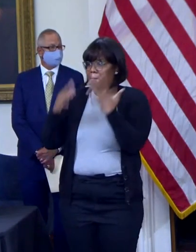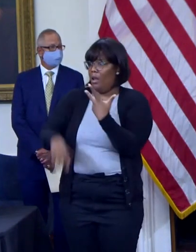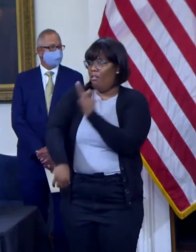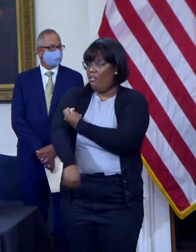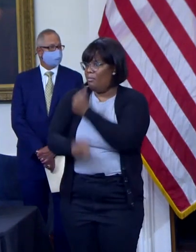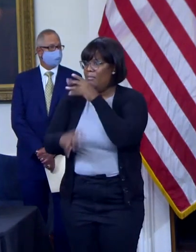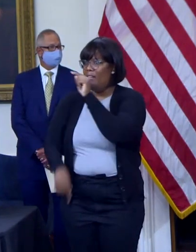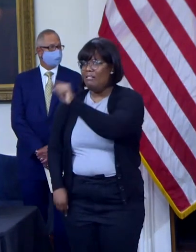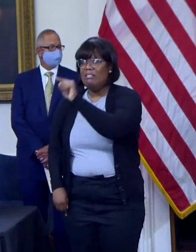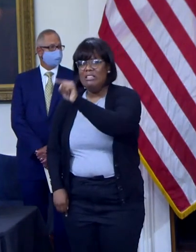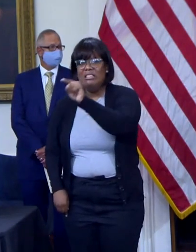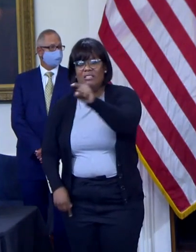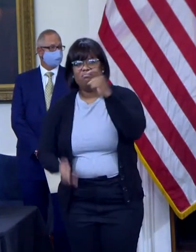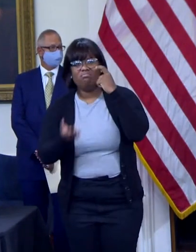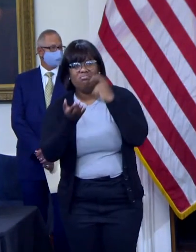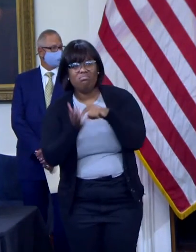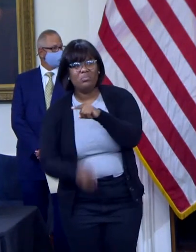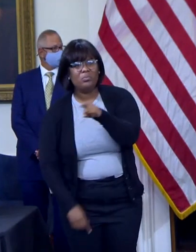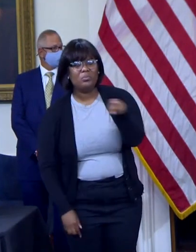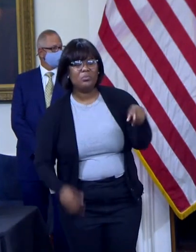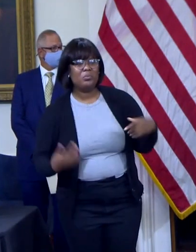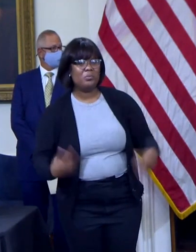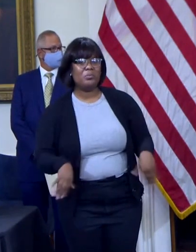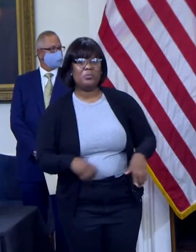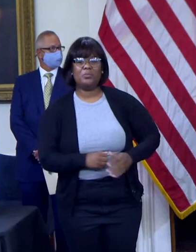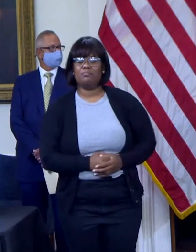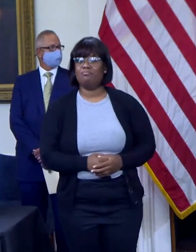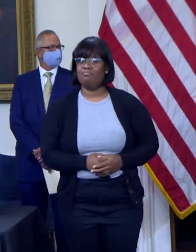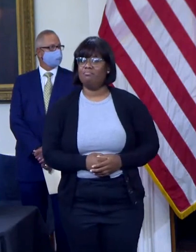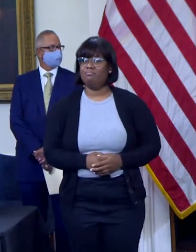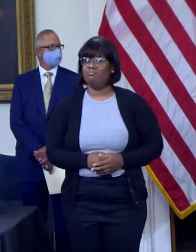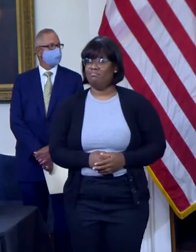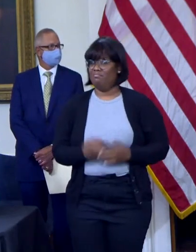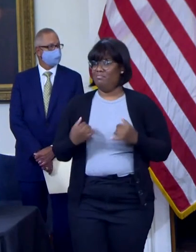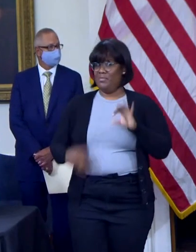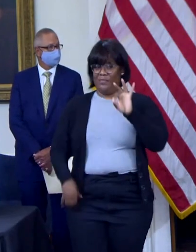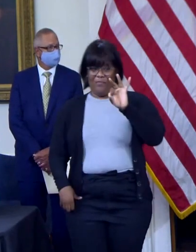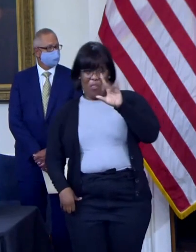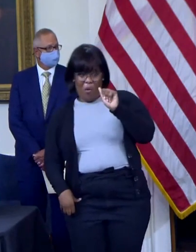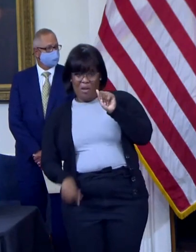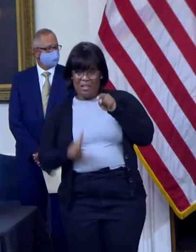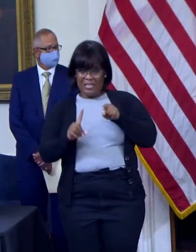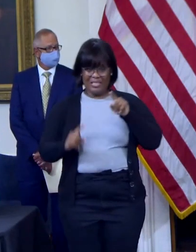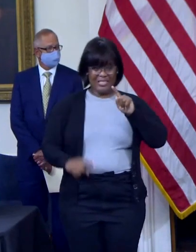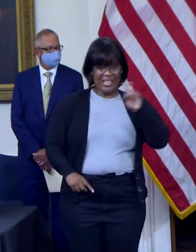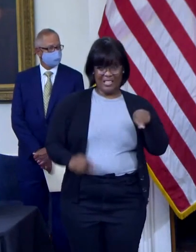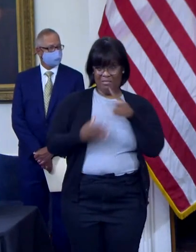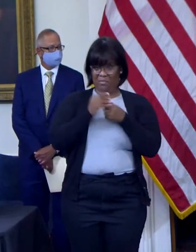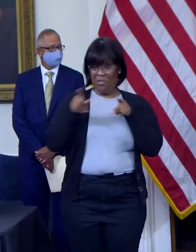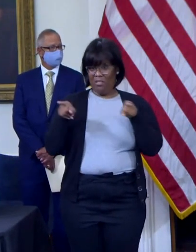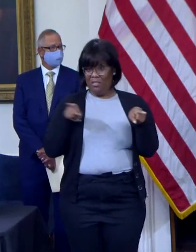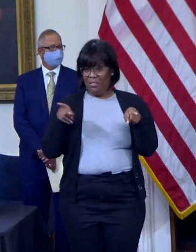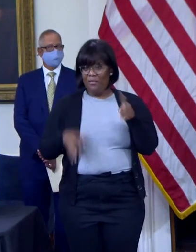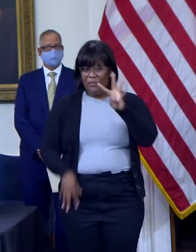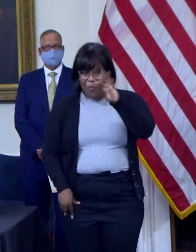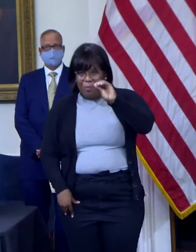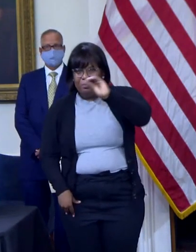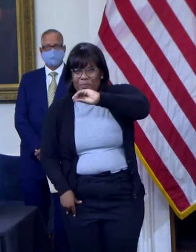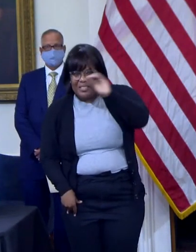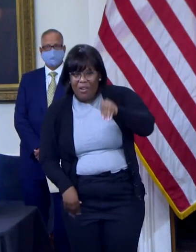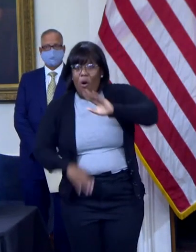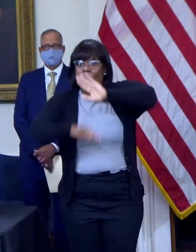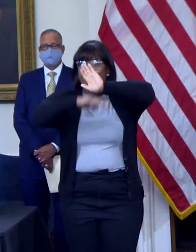account for 40% of all new COVID hospitalizations in America. Florida alone has had